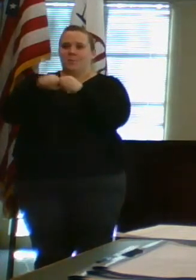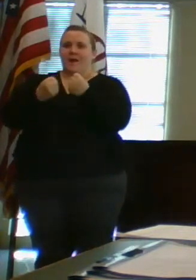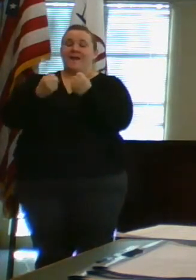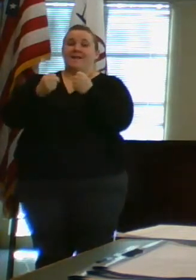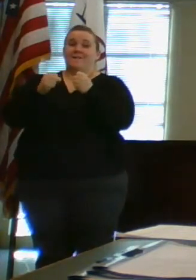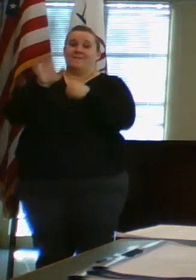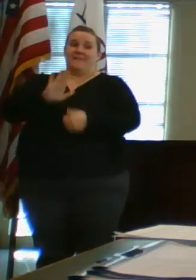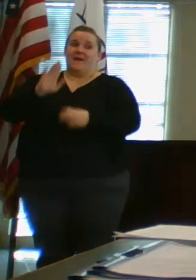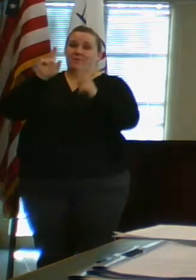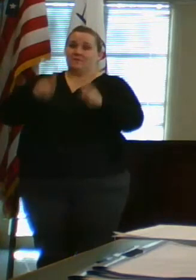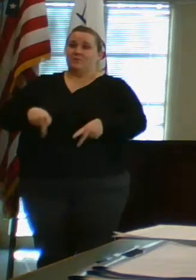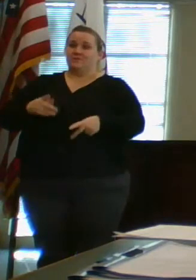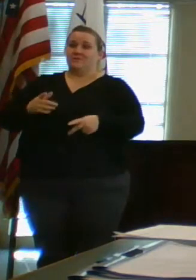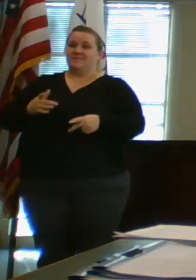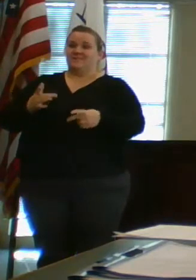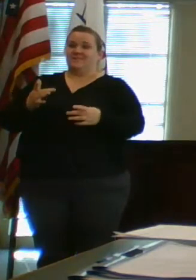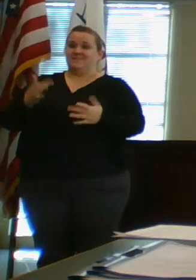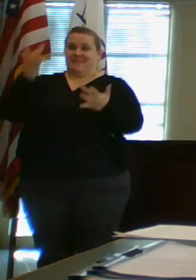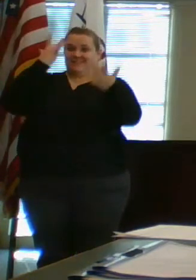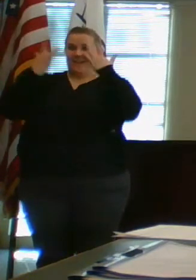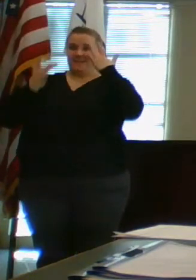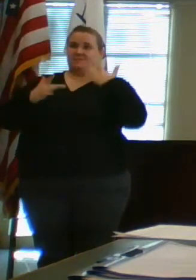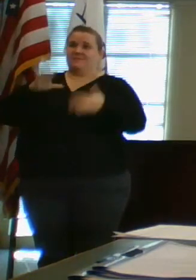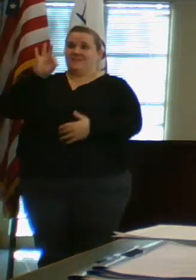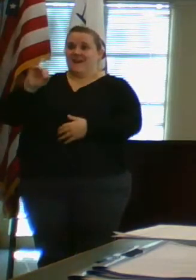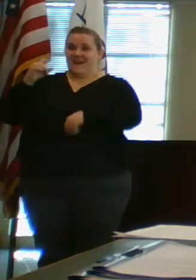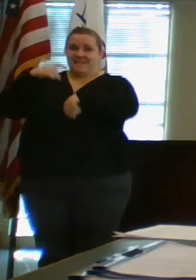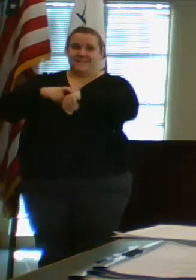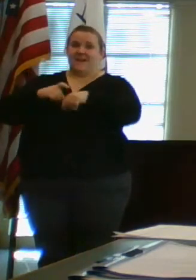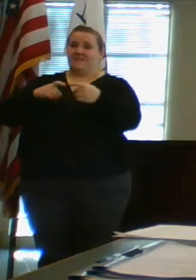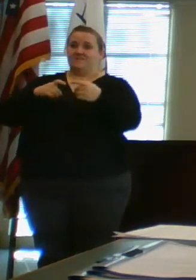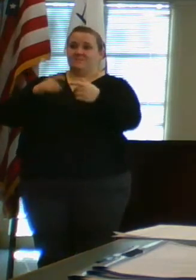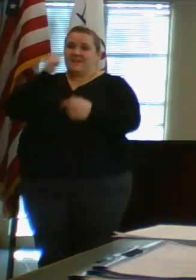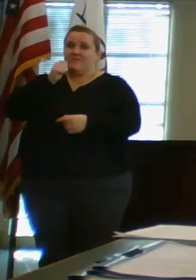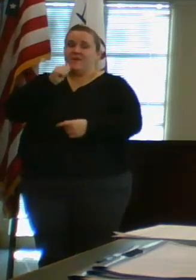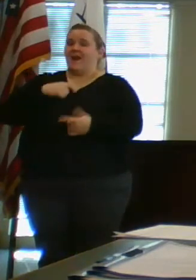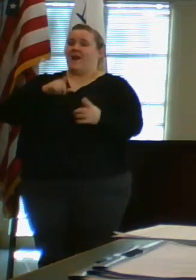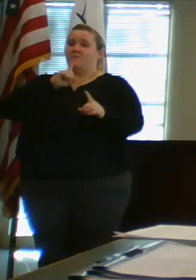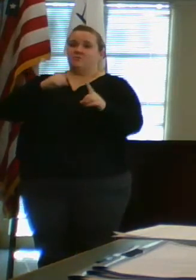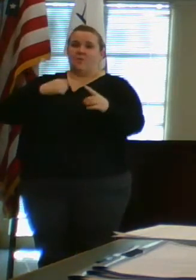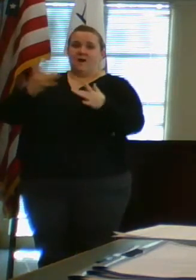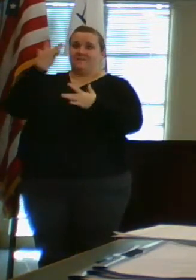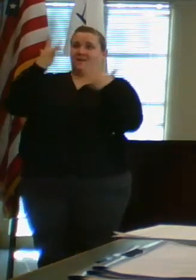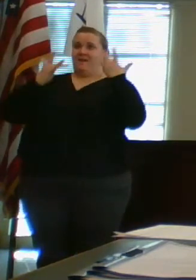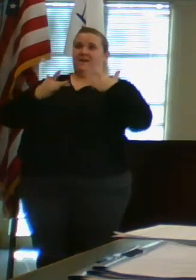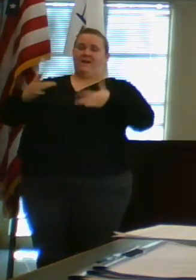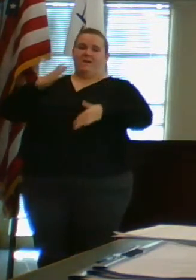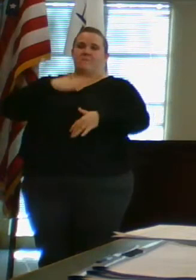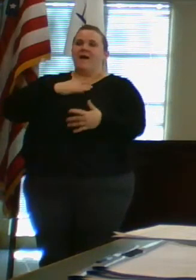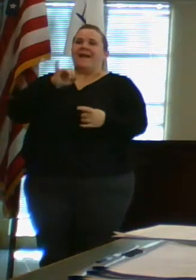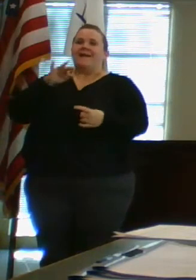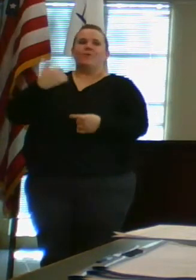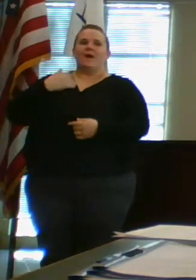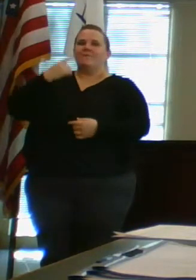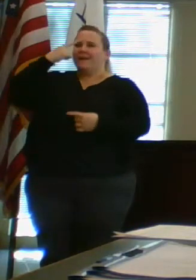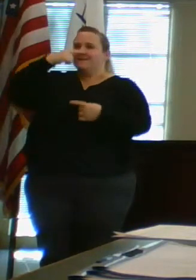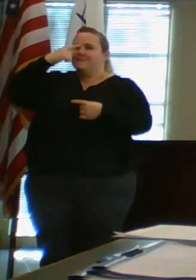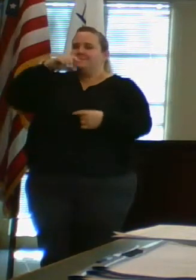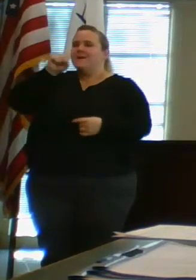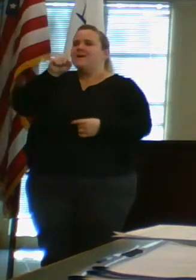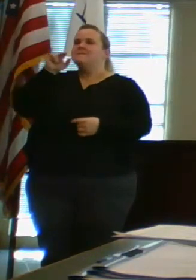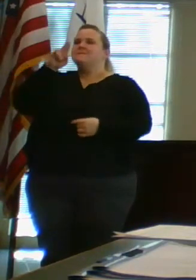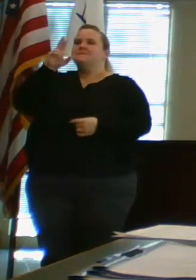face 90 times in a day. Yeah, I'm sure I've touched mine twice already. But, you know, when you have sinus problems or